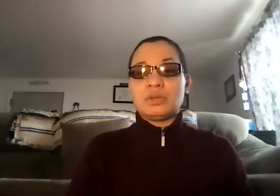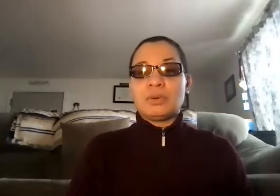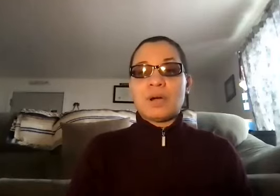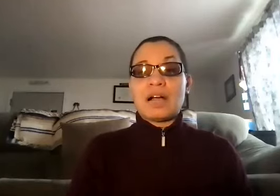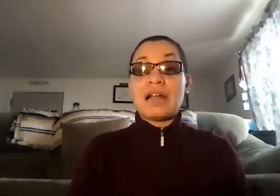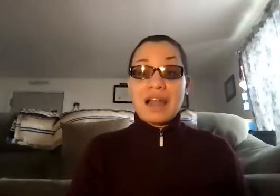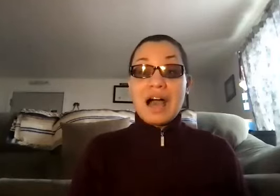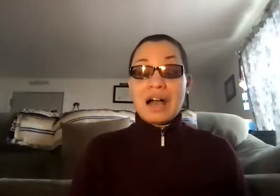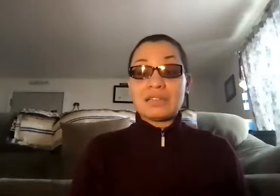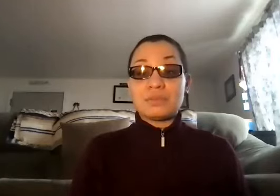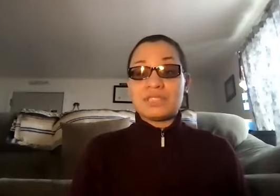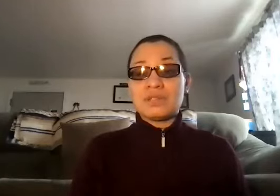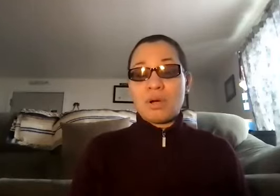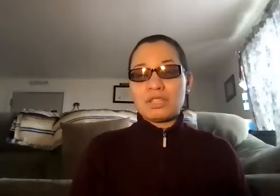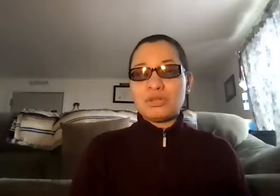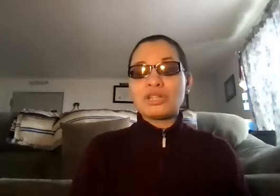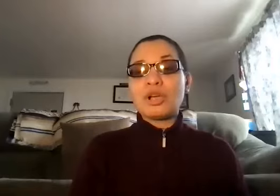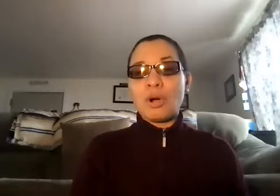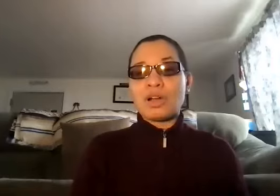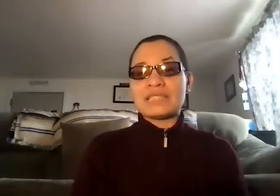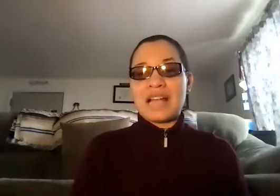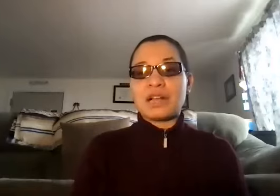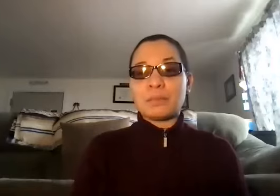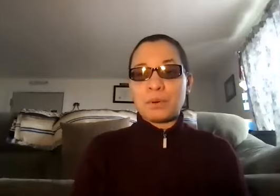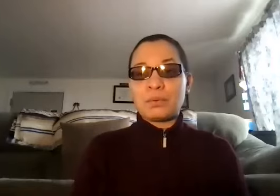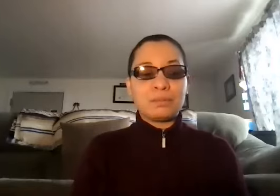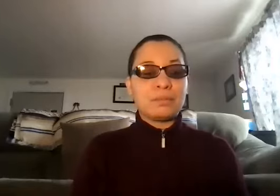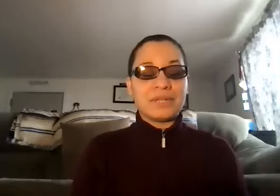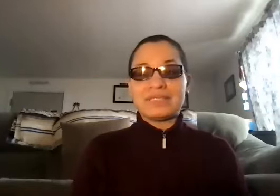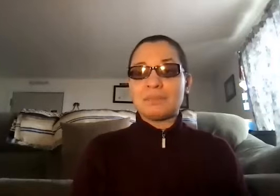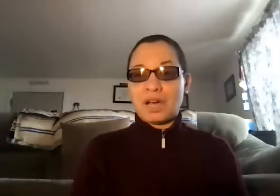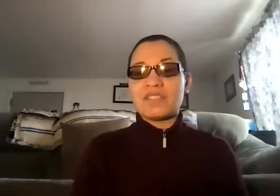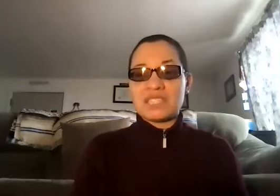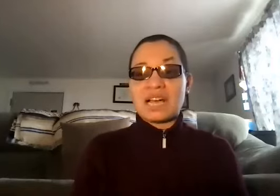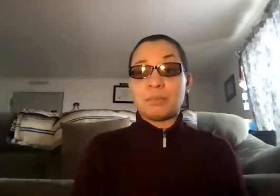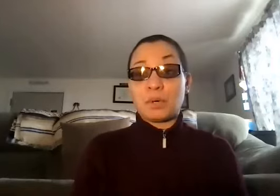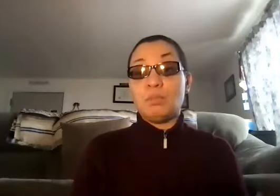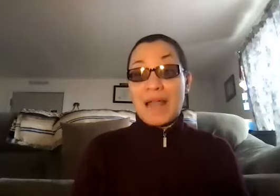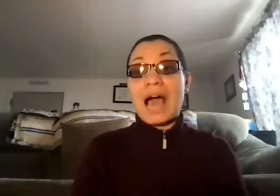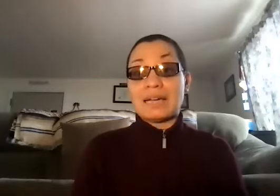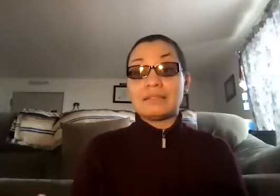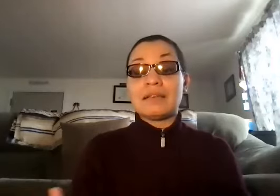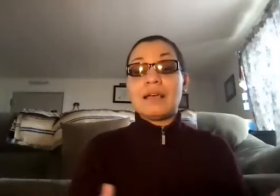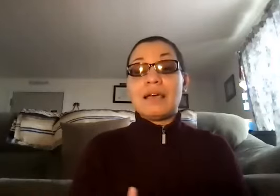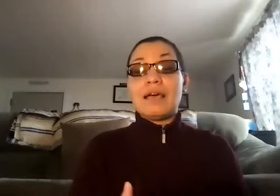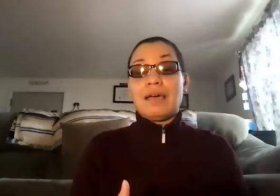a clock, which is usually called a sonic boom, because it's part of the sonic boom line. And